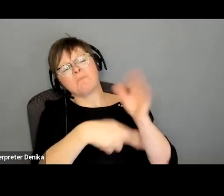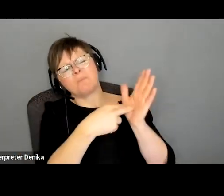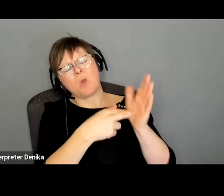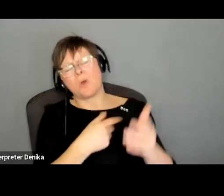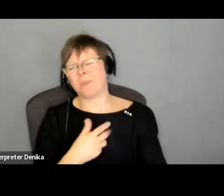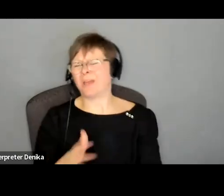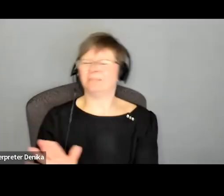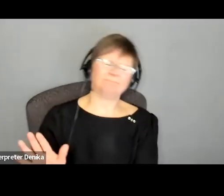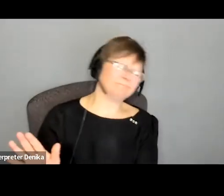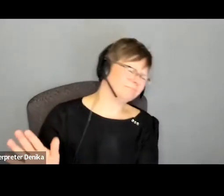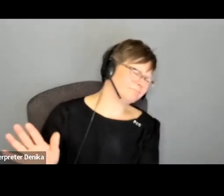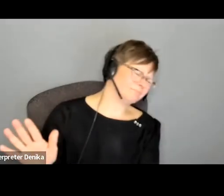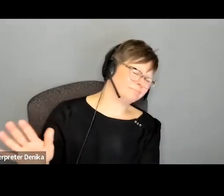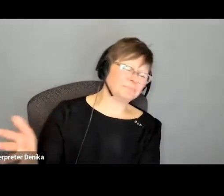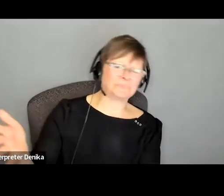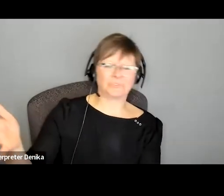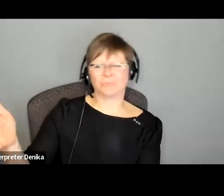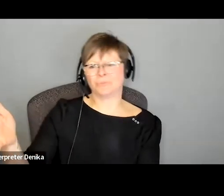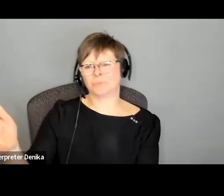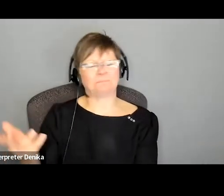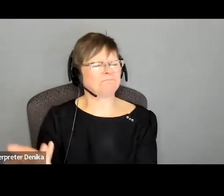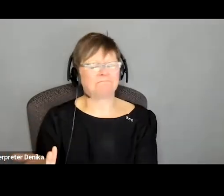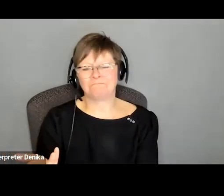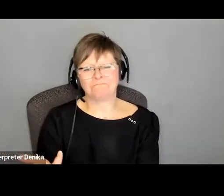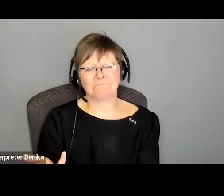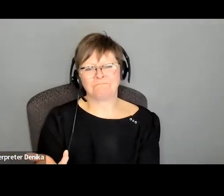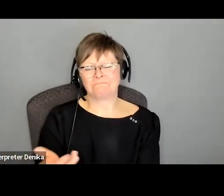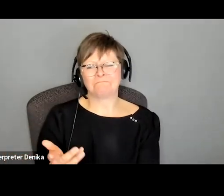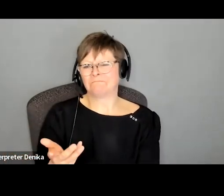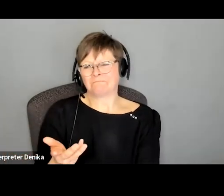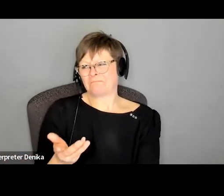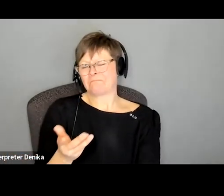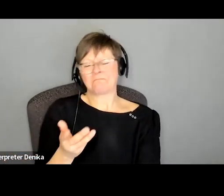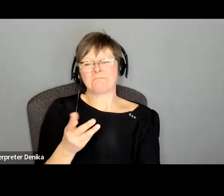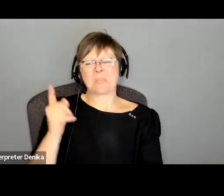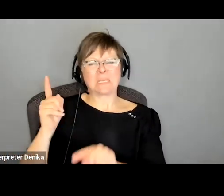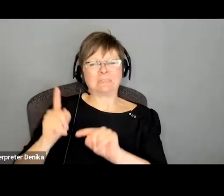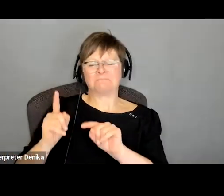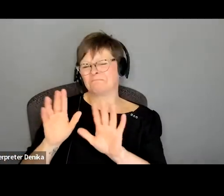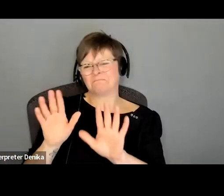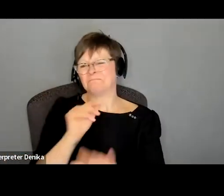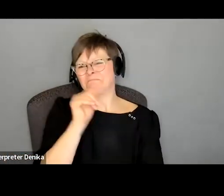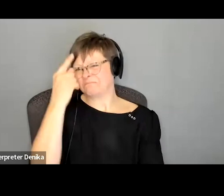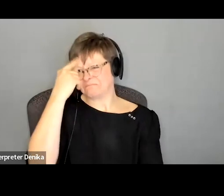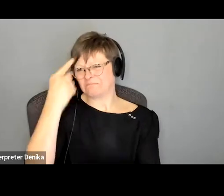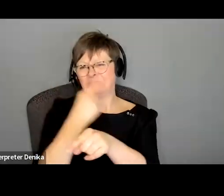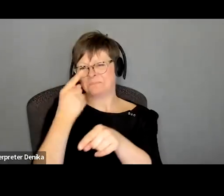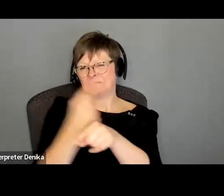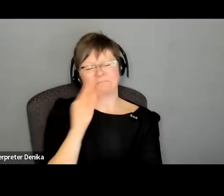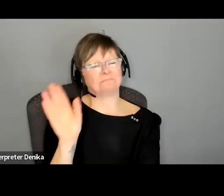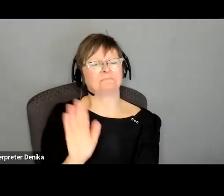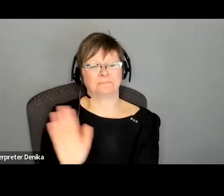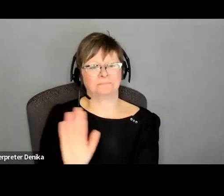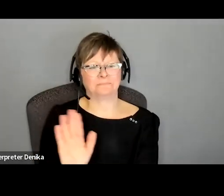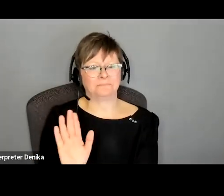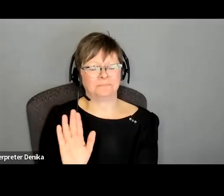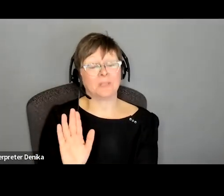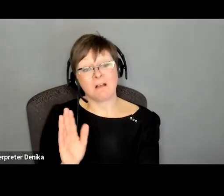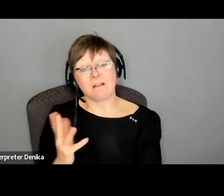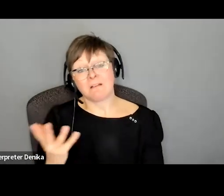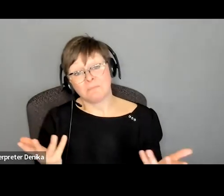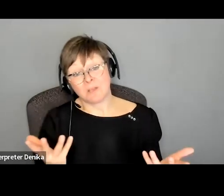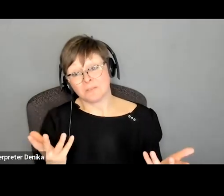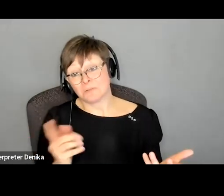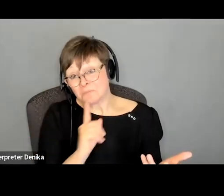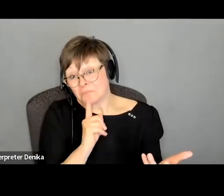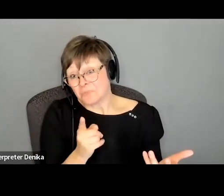you know i i don't think that this is the world where we can do that anymore i think that and that's the great thing about you